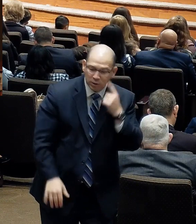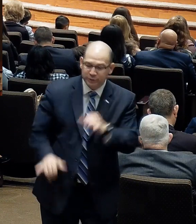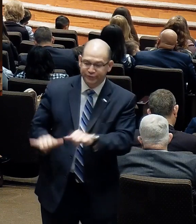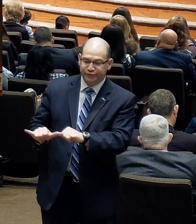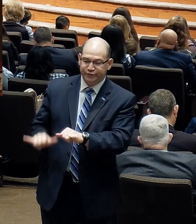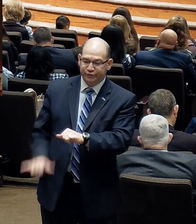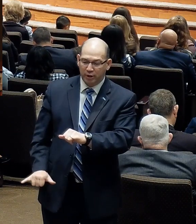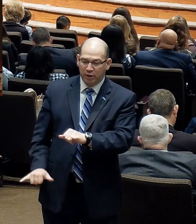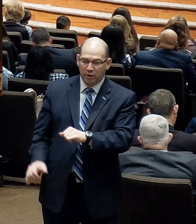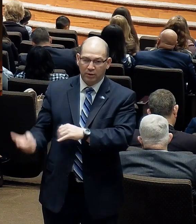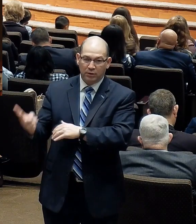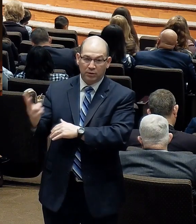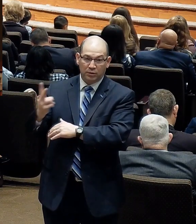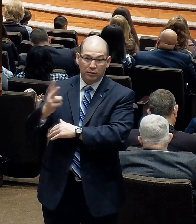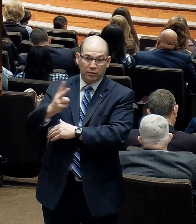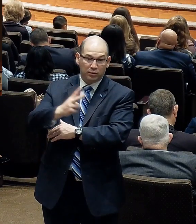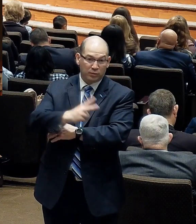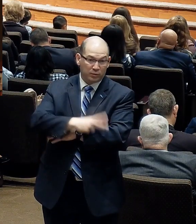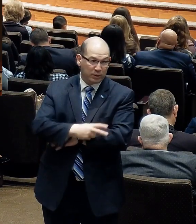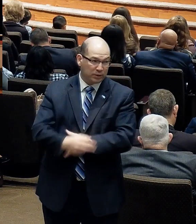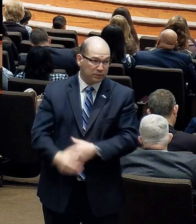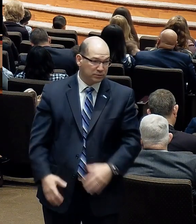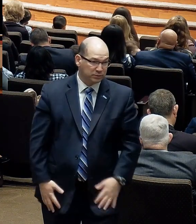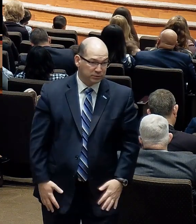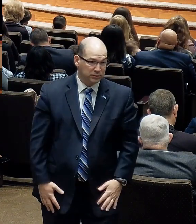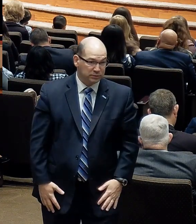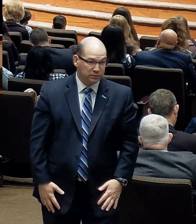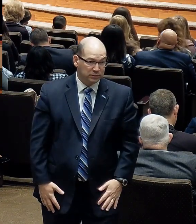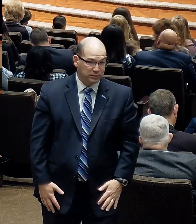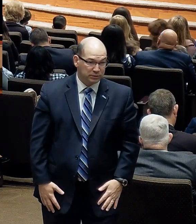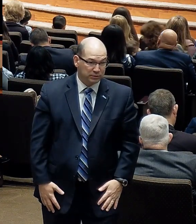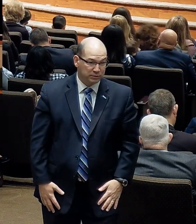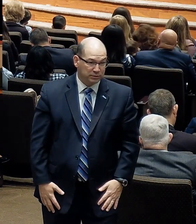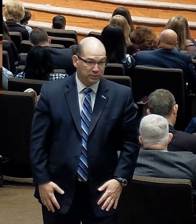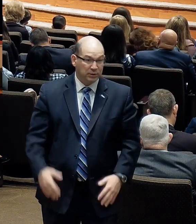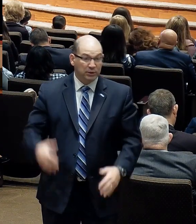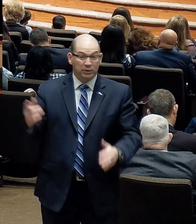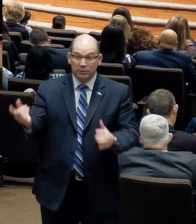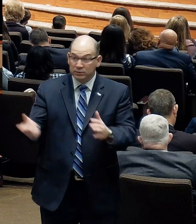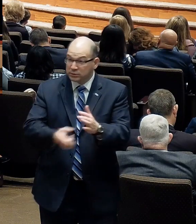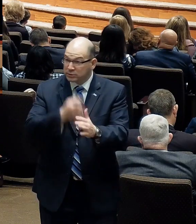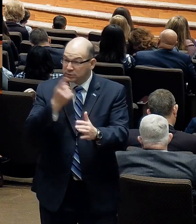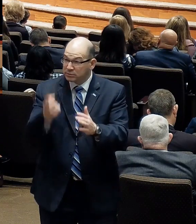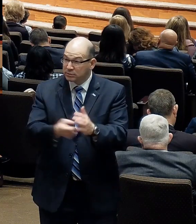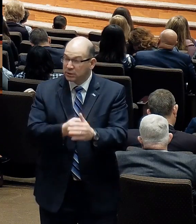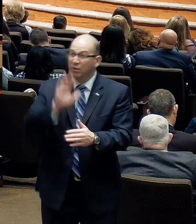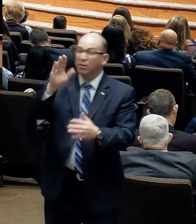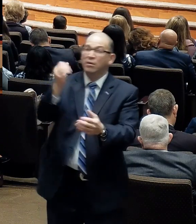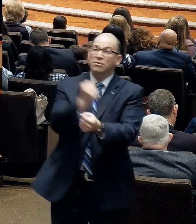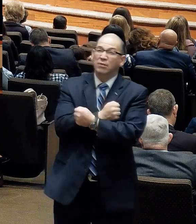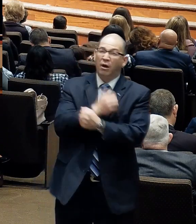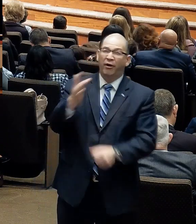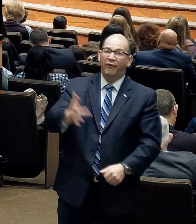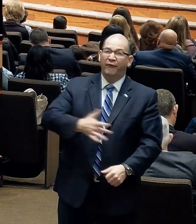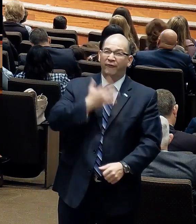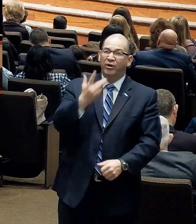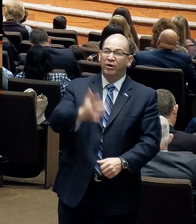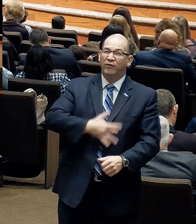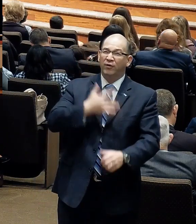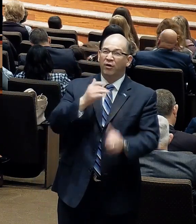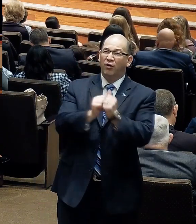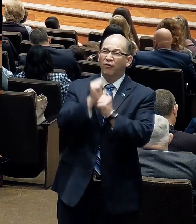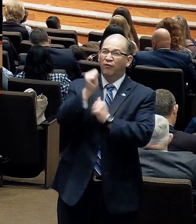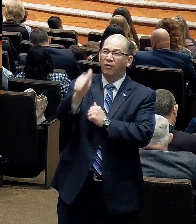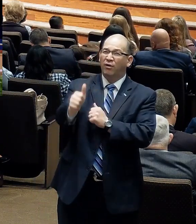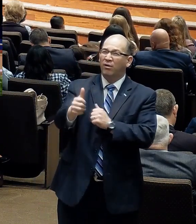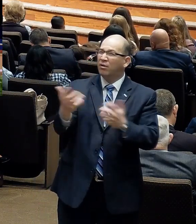days where he was. God doesn't. Sometimes it feels like, God, what are you doing? What's going on with this timing? I prayed to you. I served you.